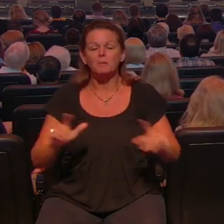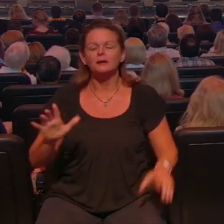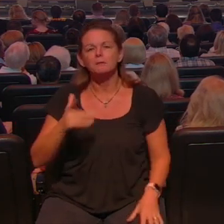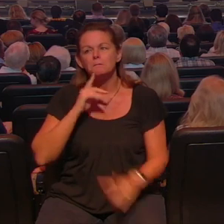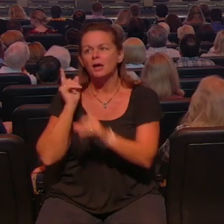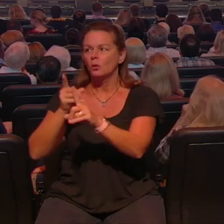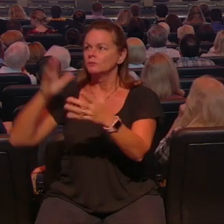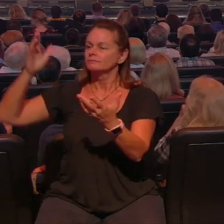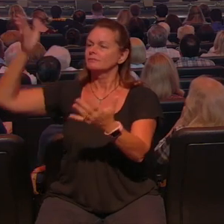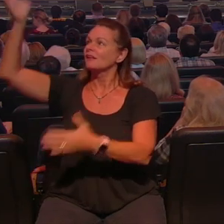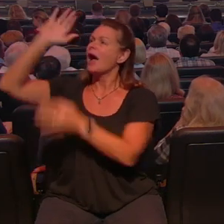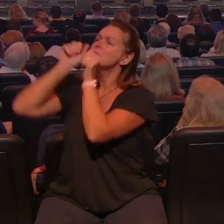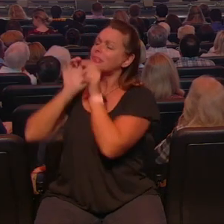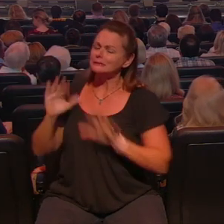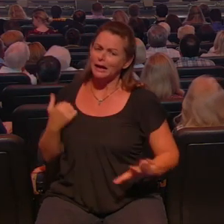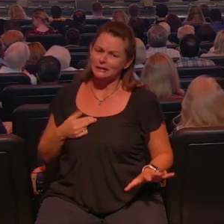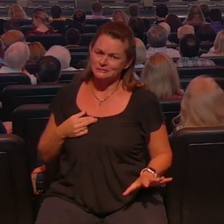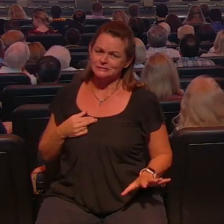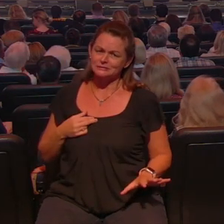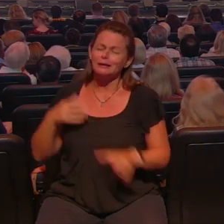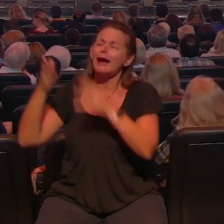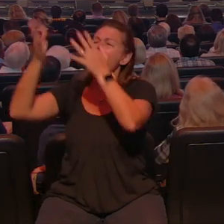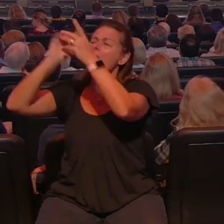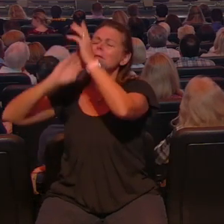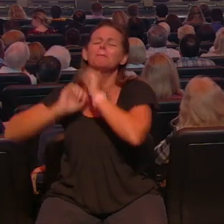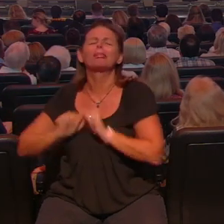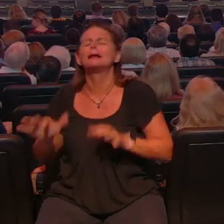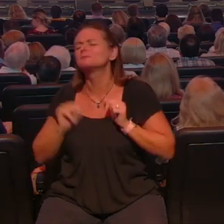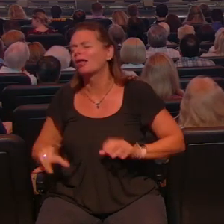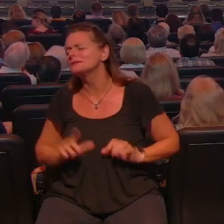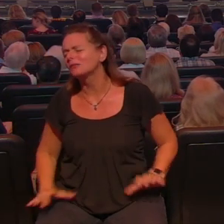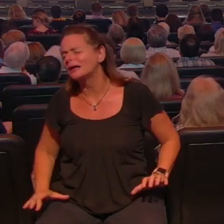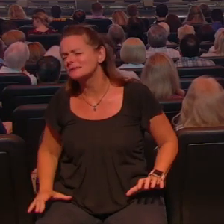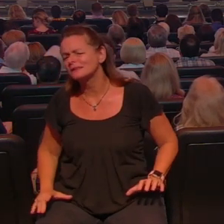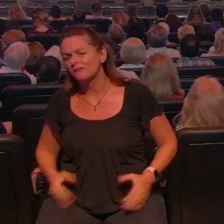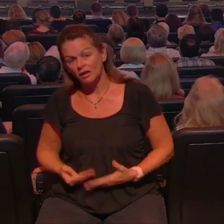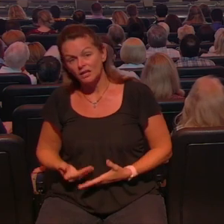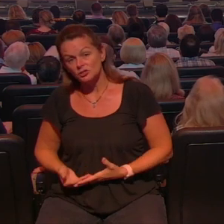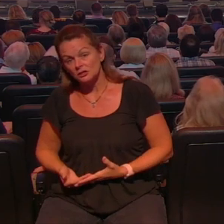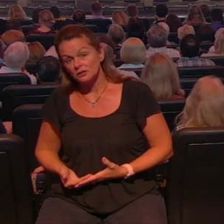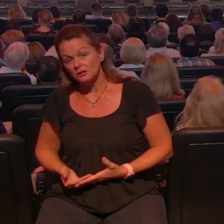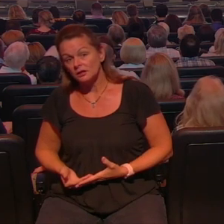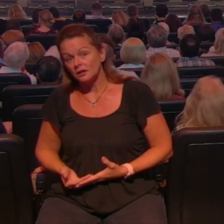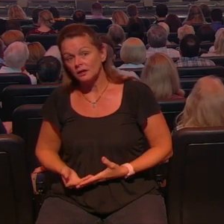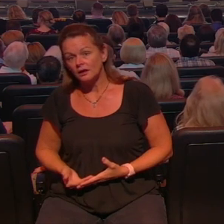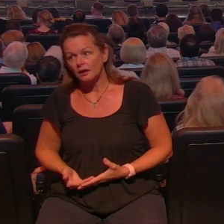that we're able to bless someone else and it's a life that all of us want to live and it is a blessed life